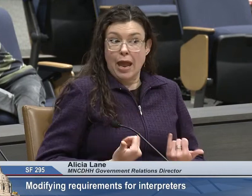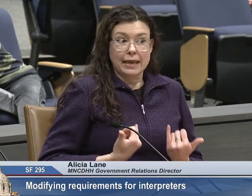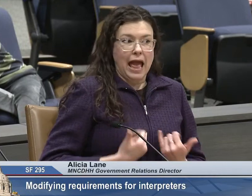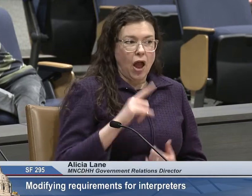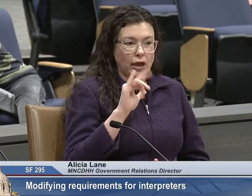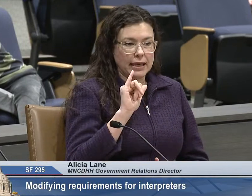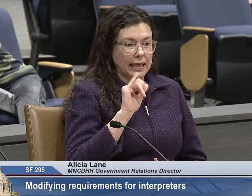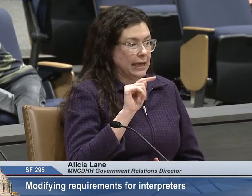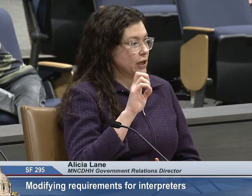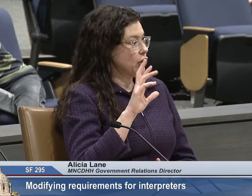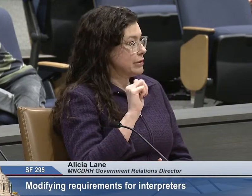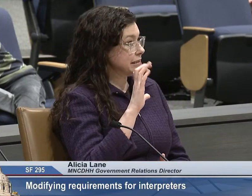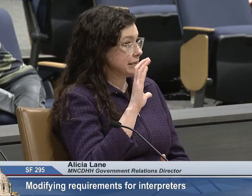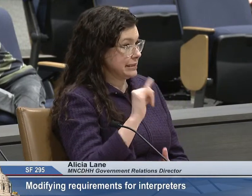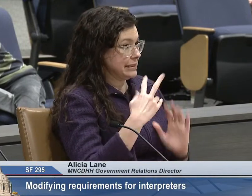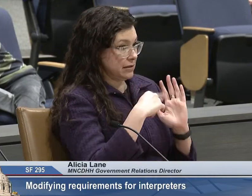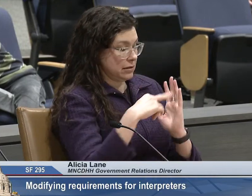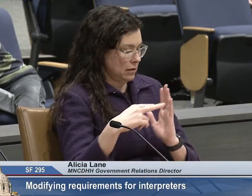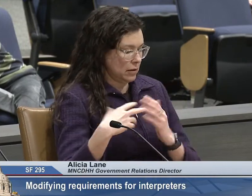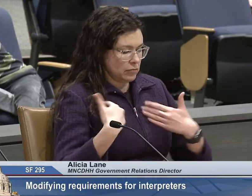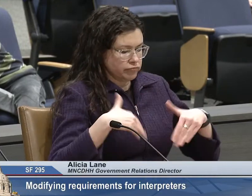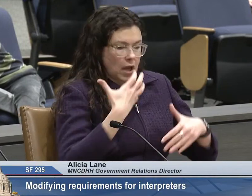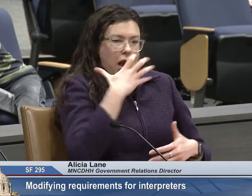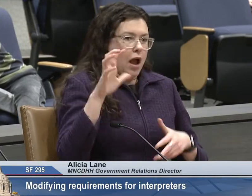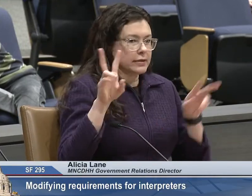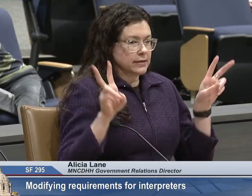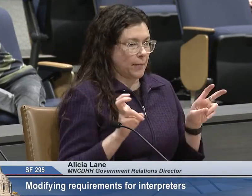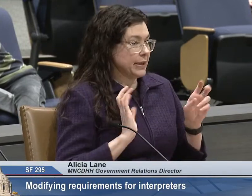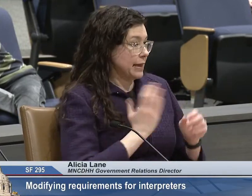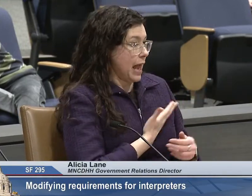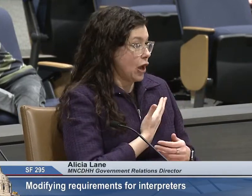Right now, literacy is a hot topic in our state.